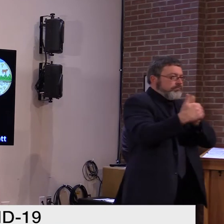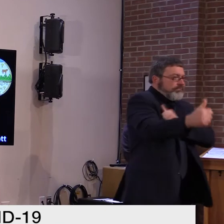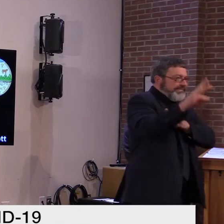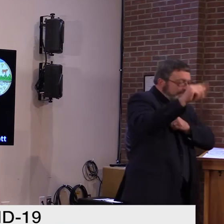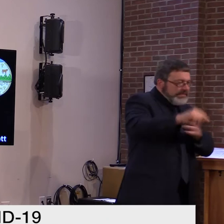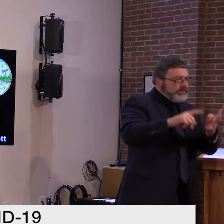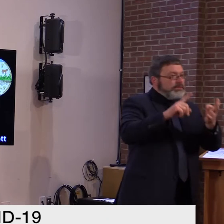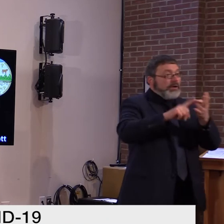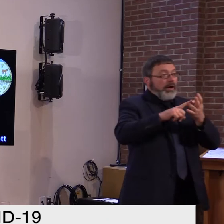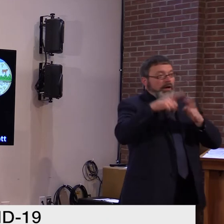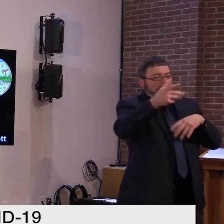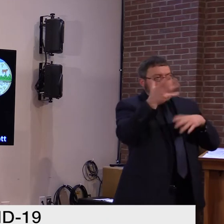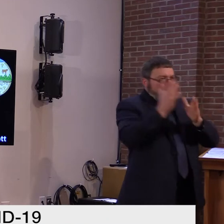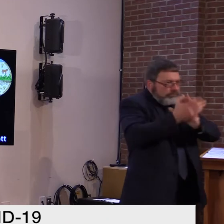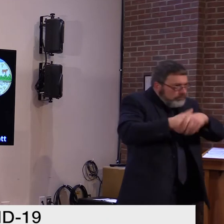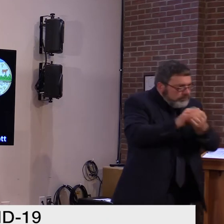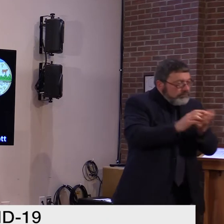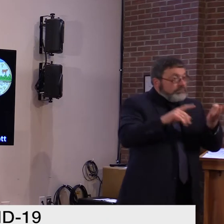headache or a runny nose.